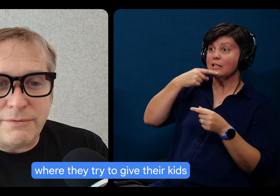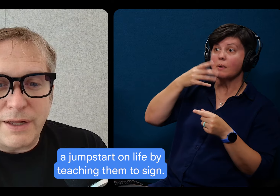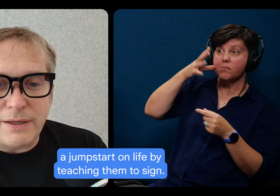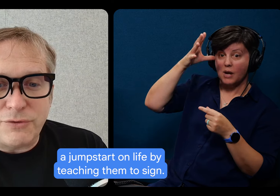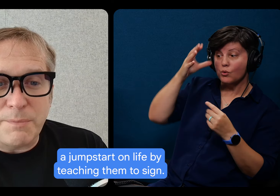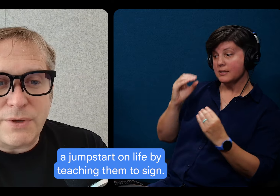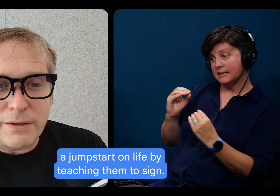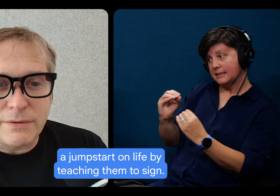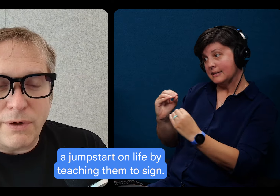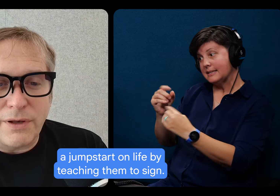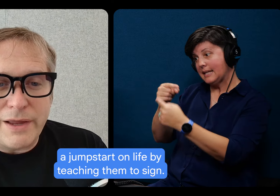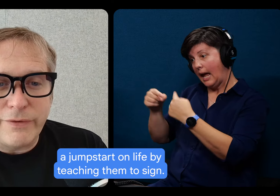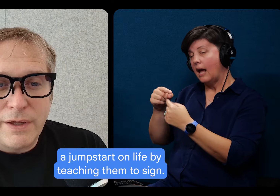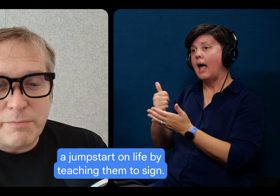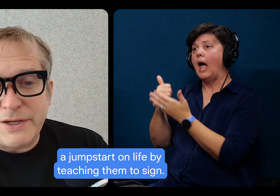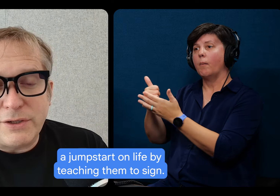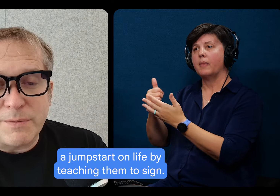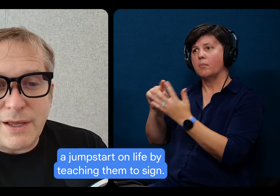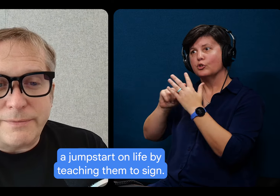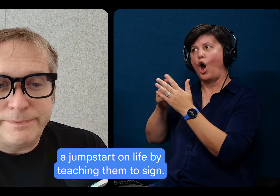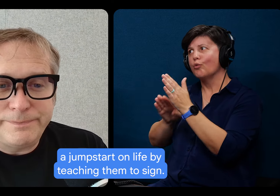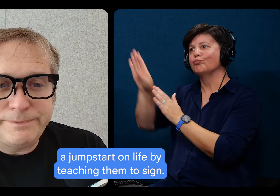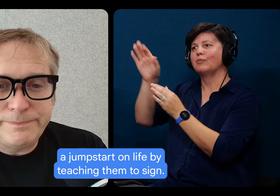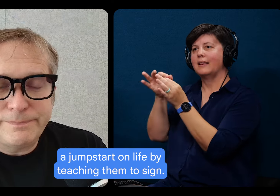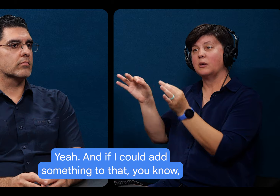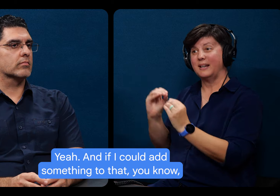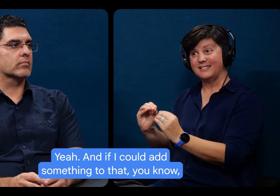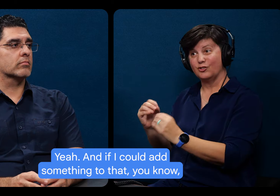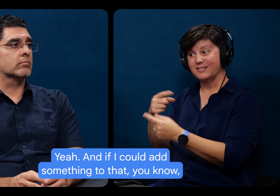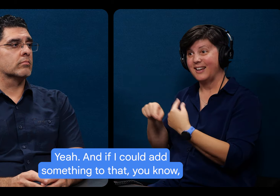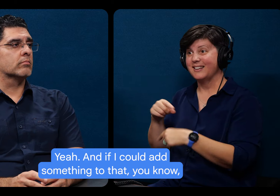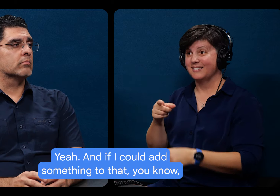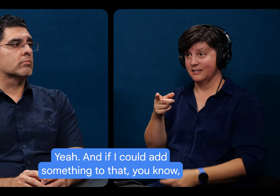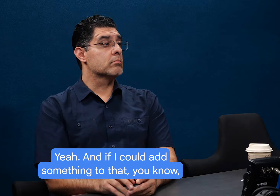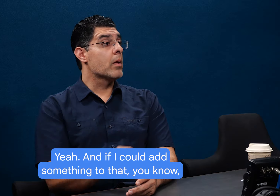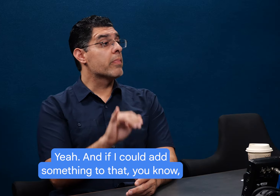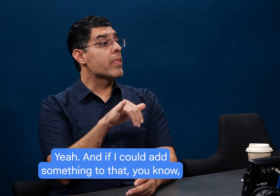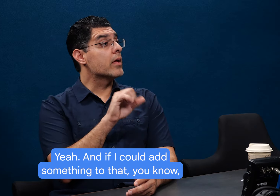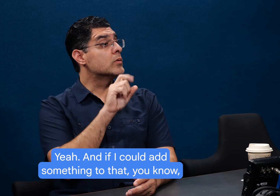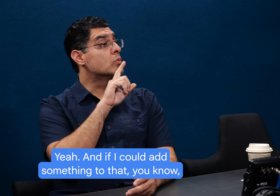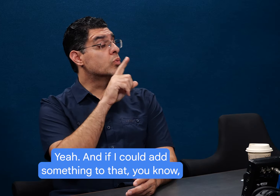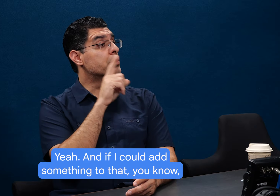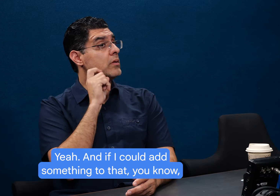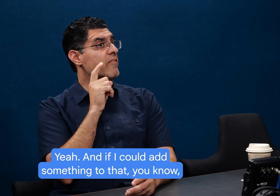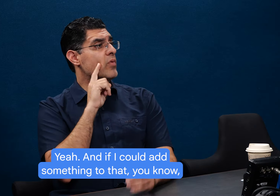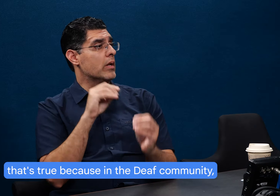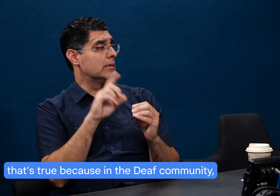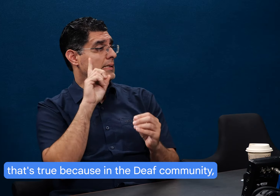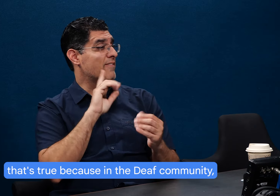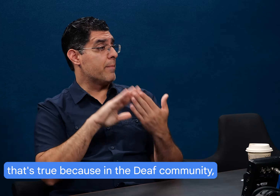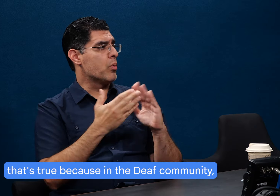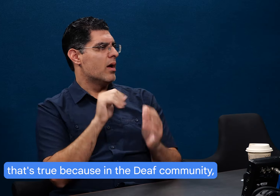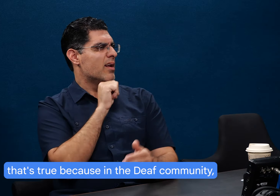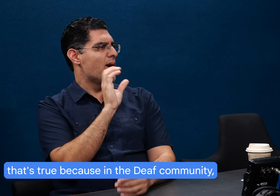a jump start on life by teaching them sign. Yeah, and if I could add something to that, you know,